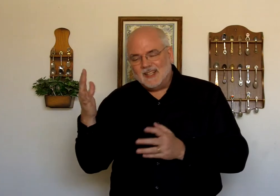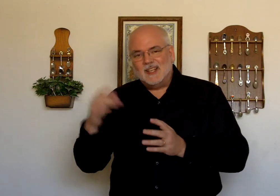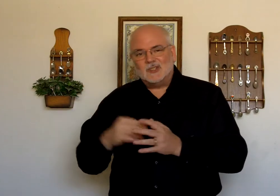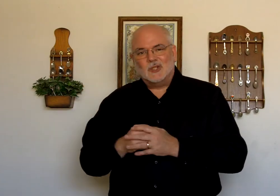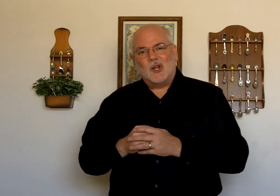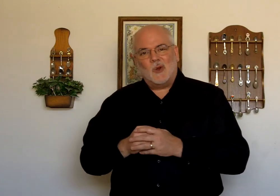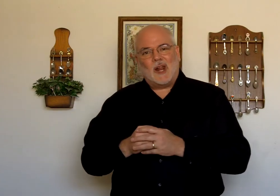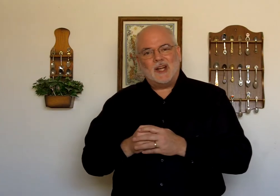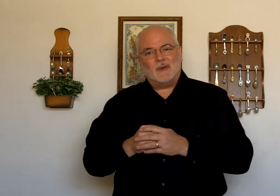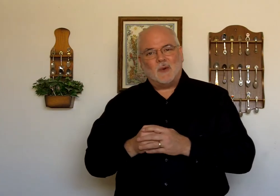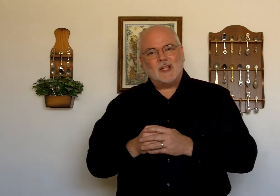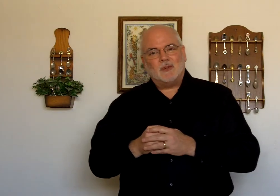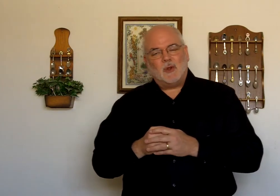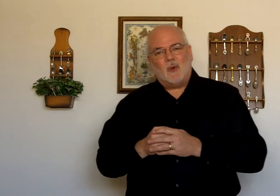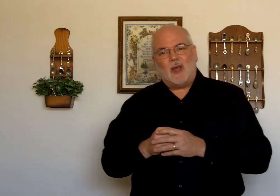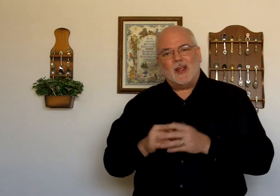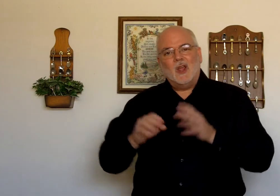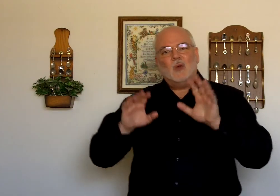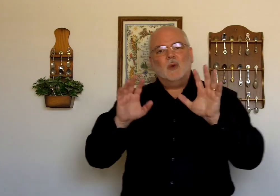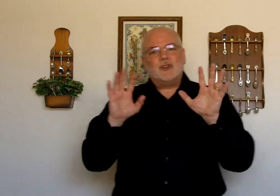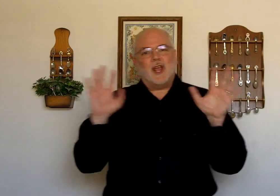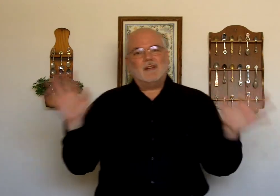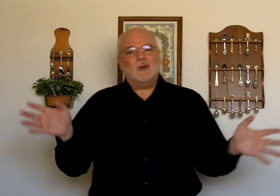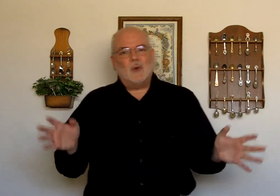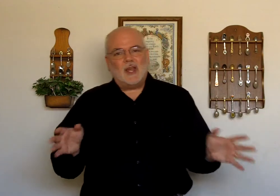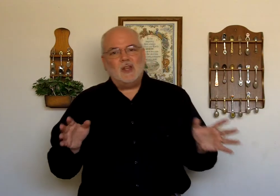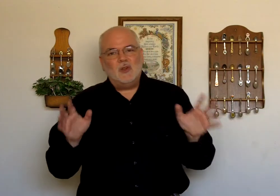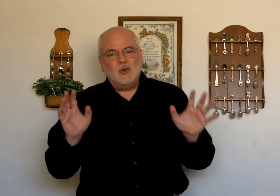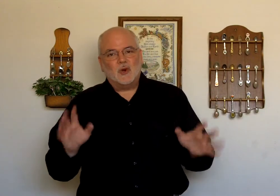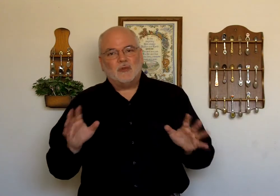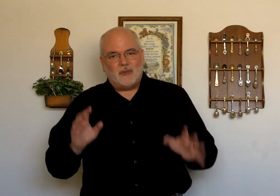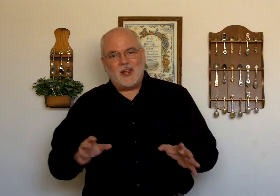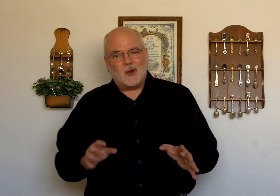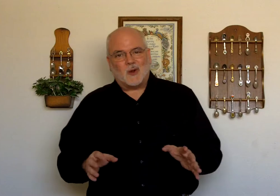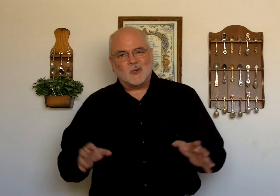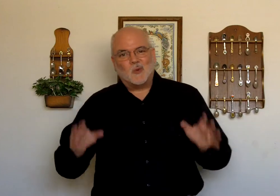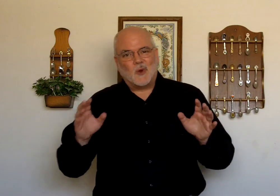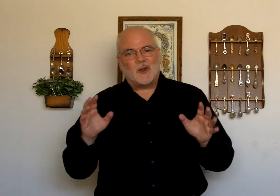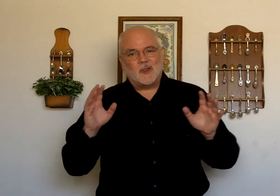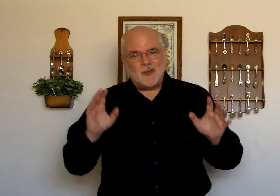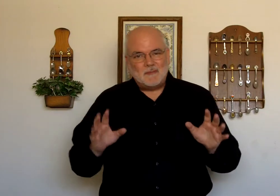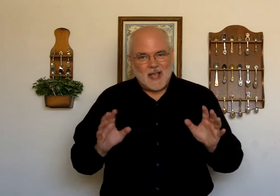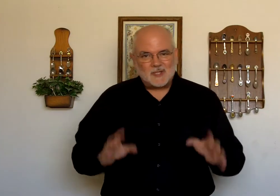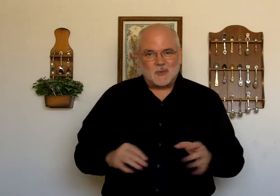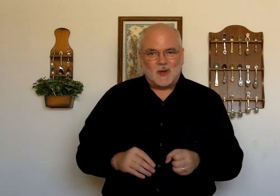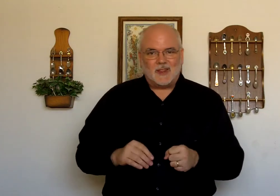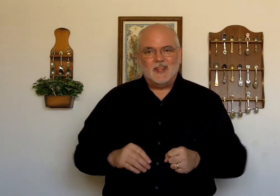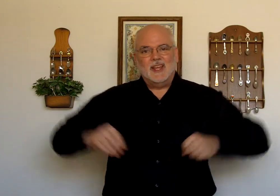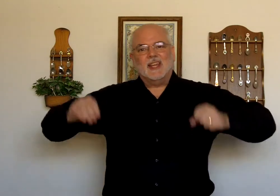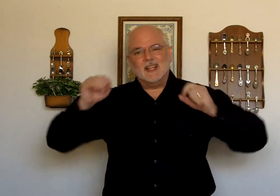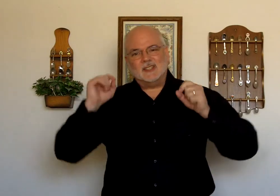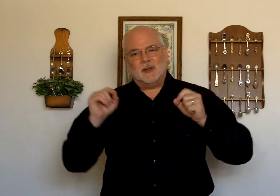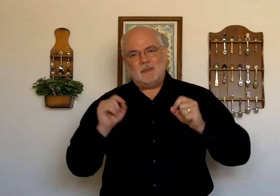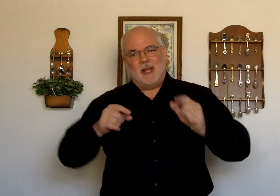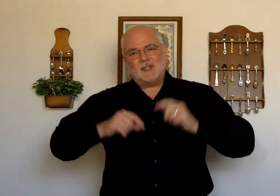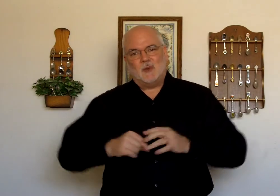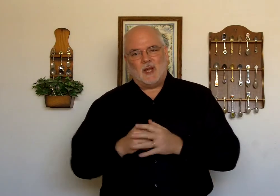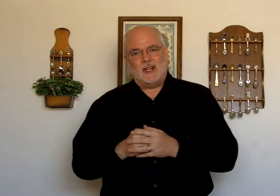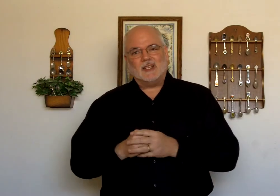So there's whole lot of different ways of doing why. Whichever way your fingers work the best with. Is the best way to